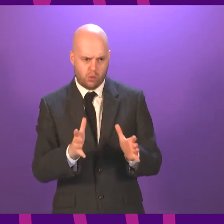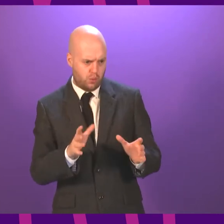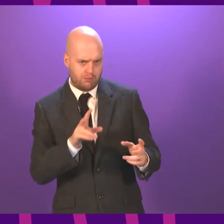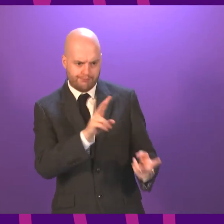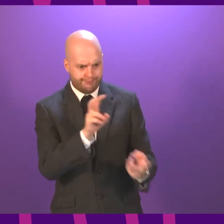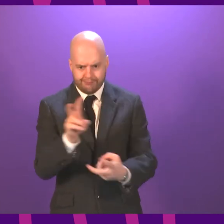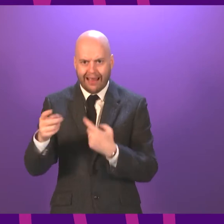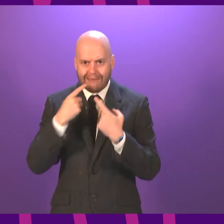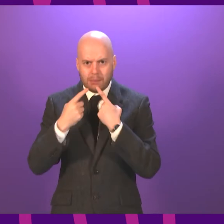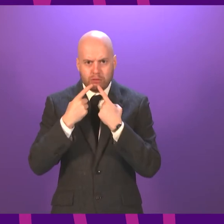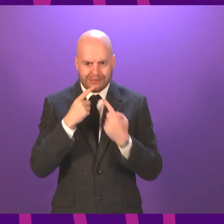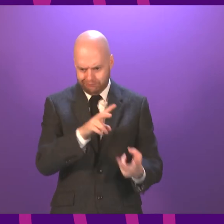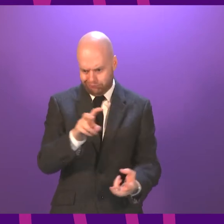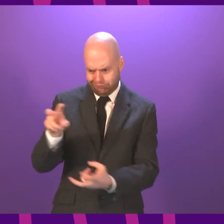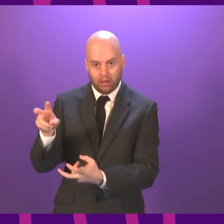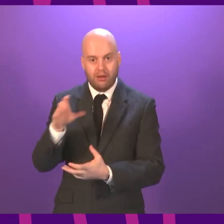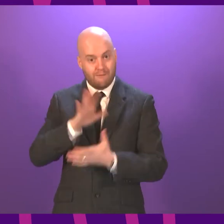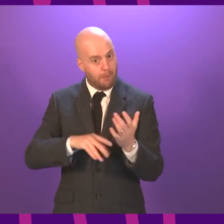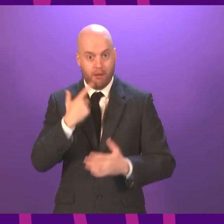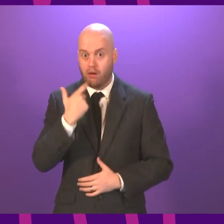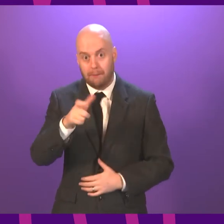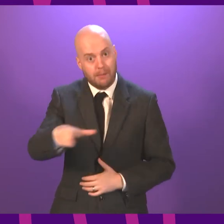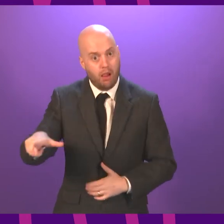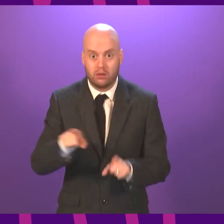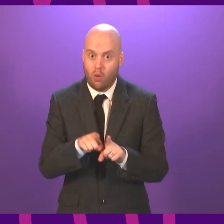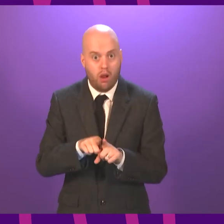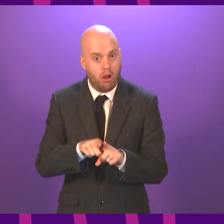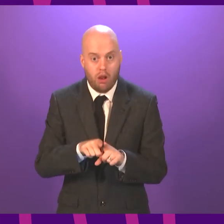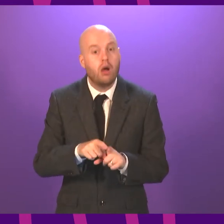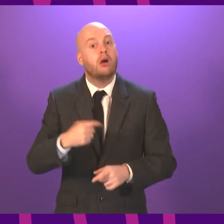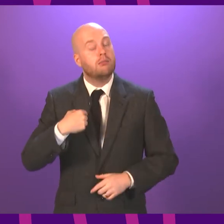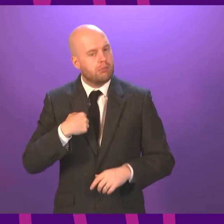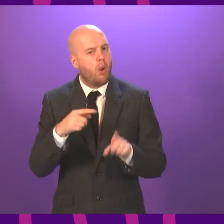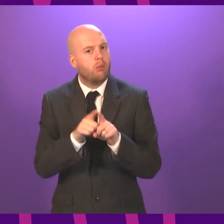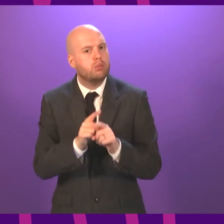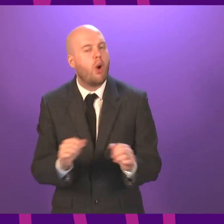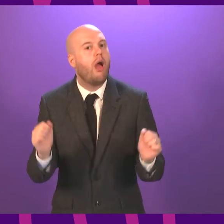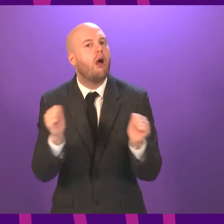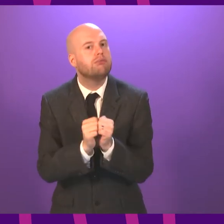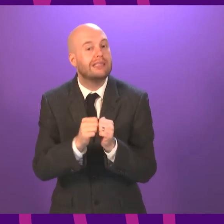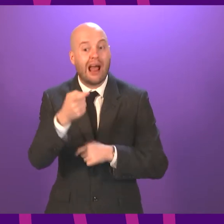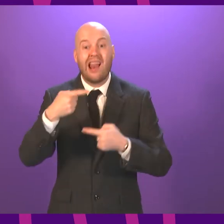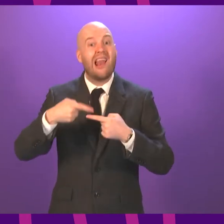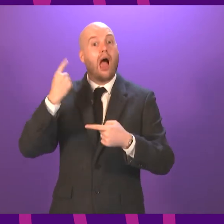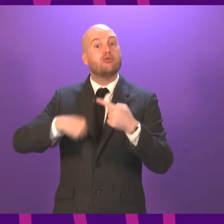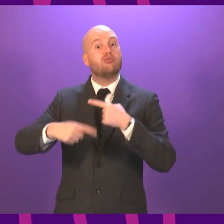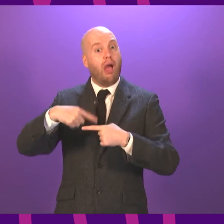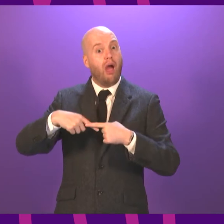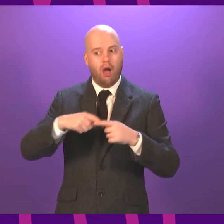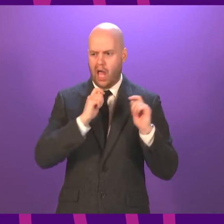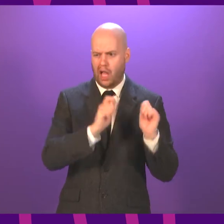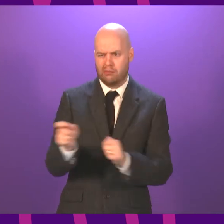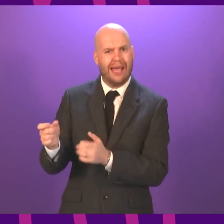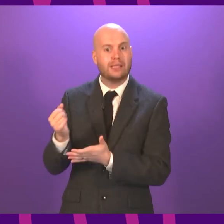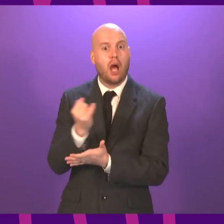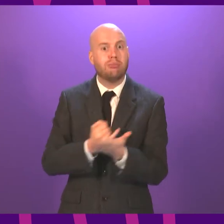to young people. For example, last year was unacceptable. One of the key changes this year is that grades are based on